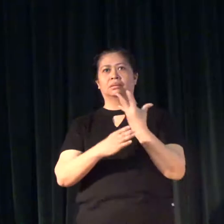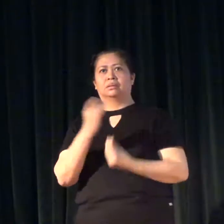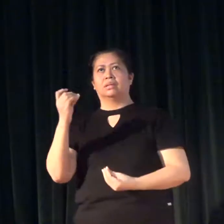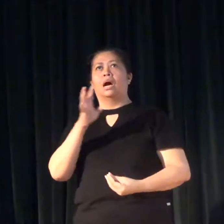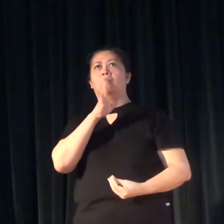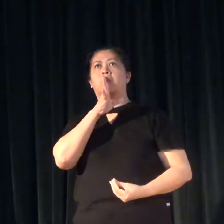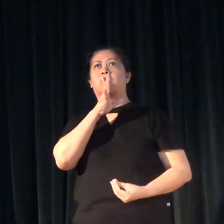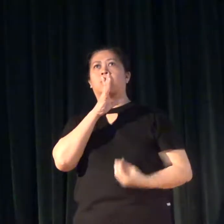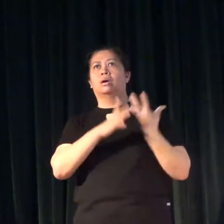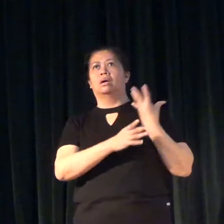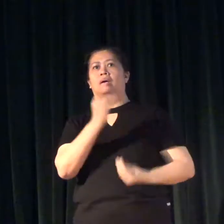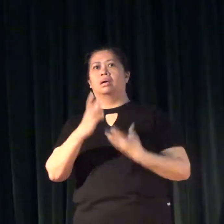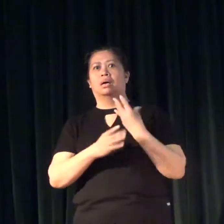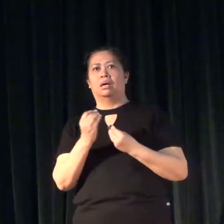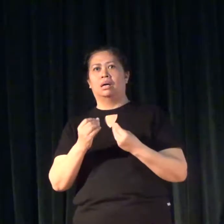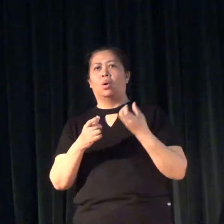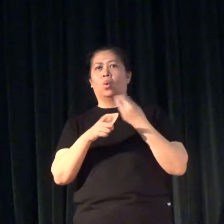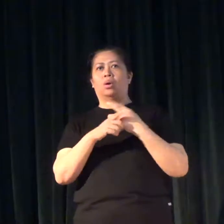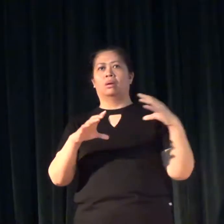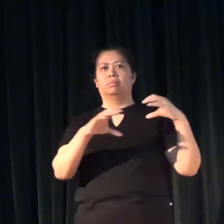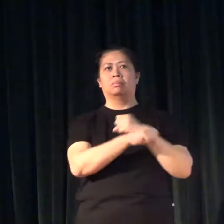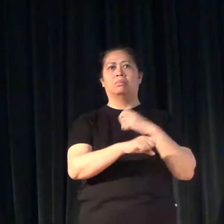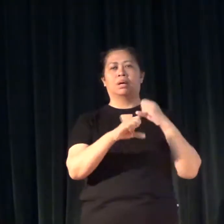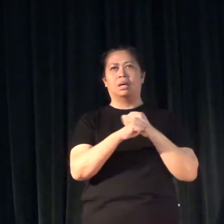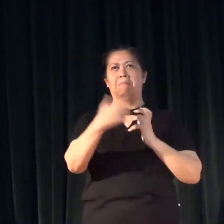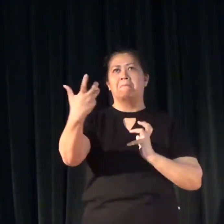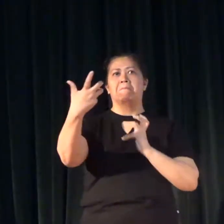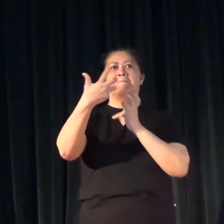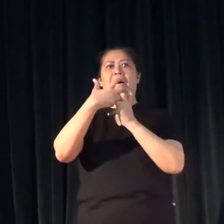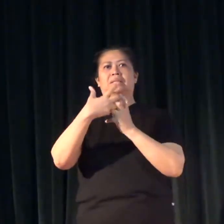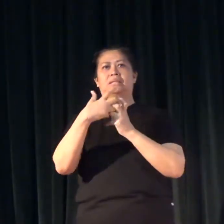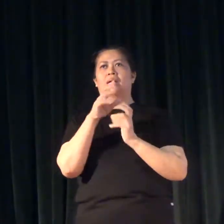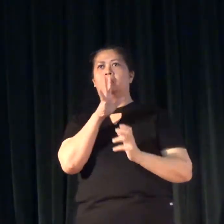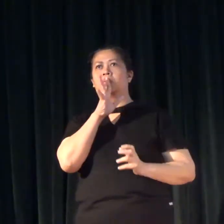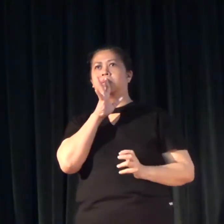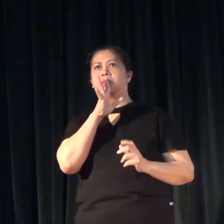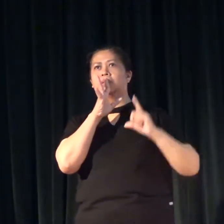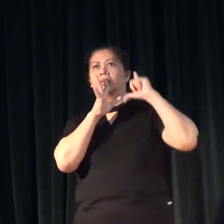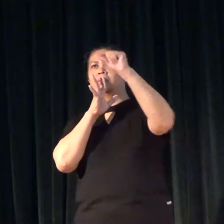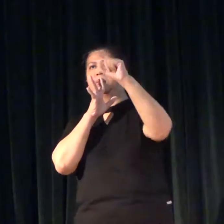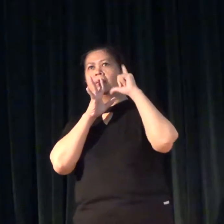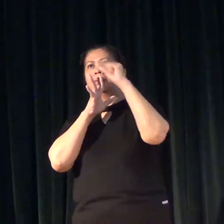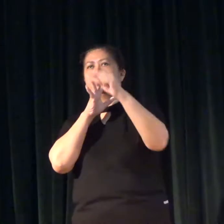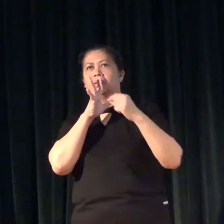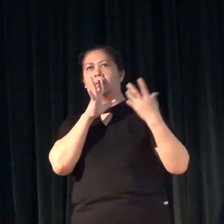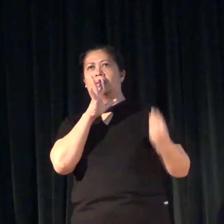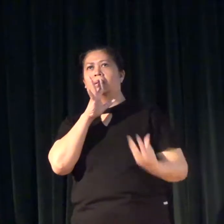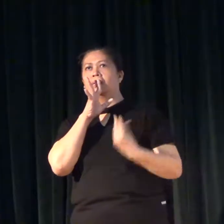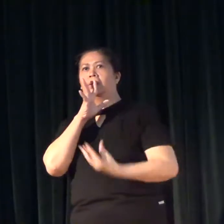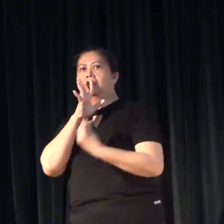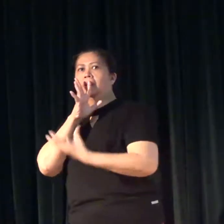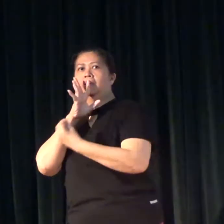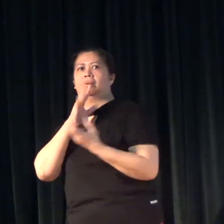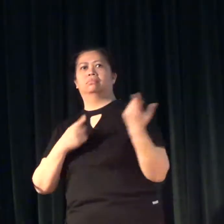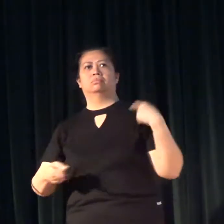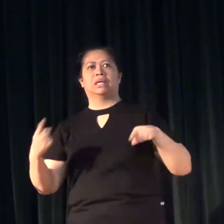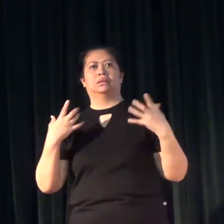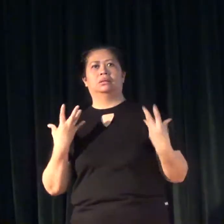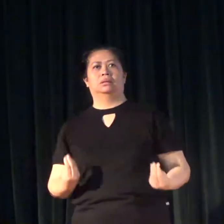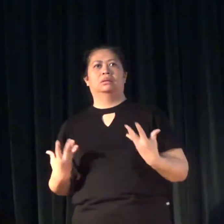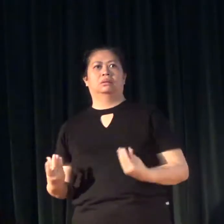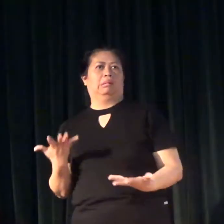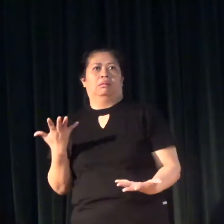sometimes they are shortened to match the speed of speech or the pace of speech.